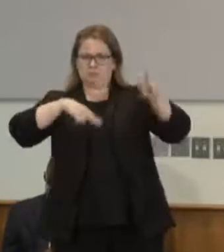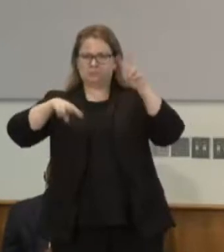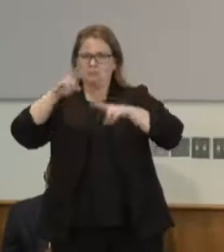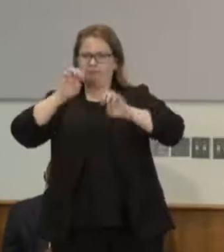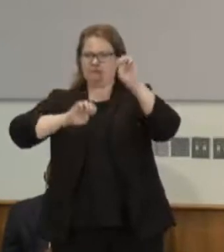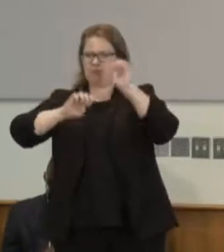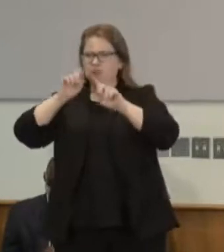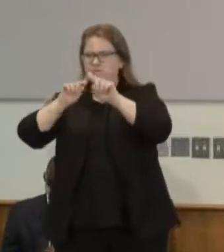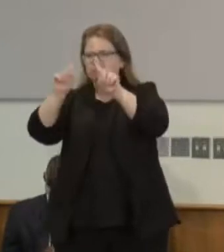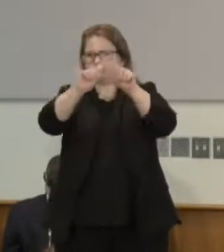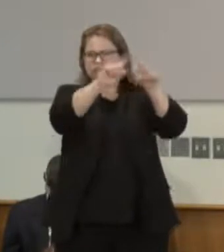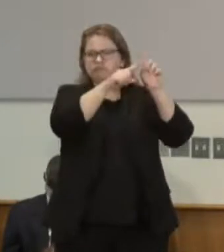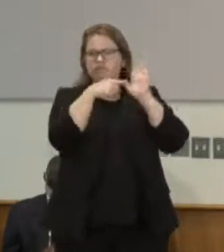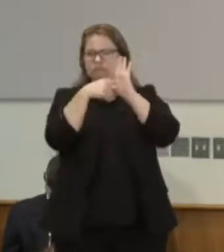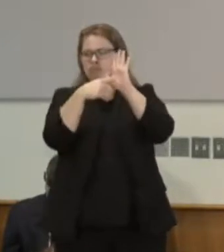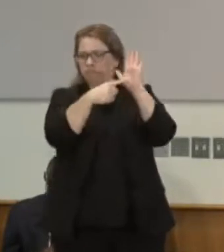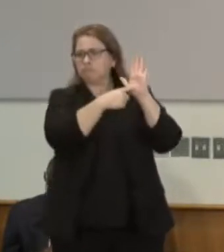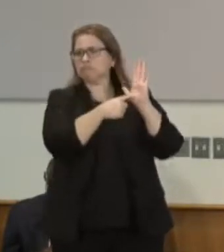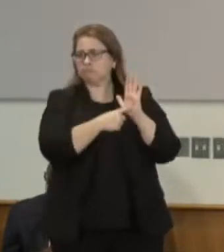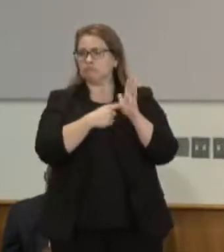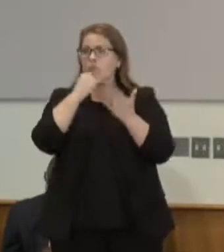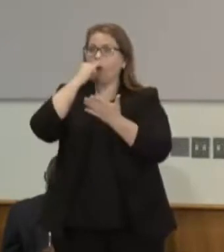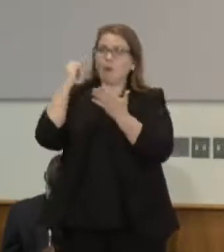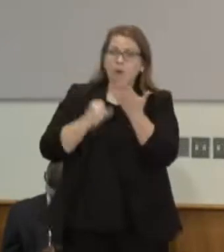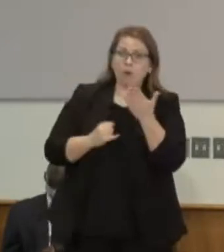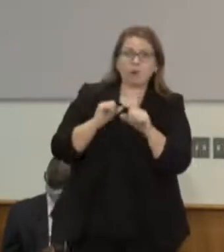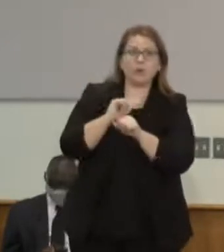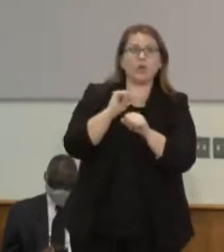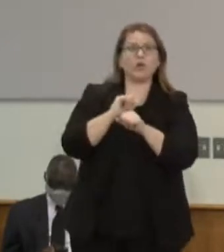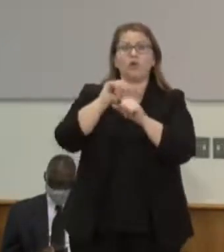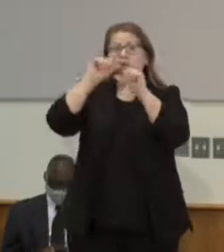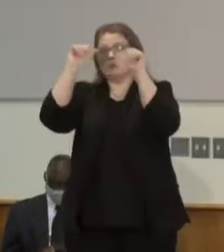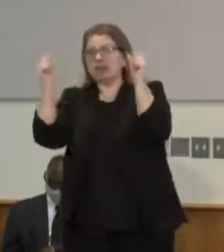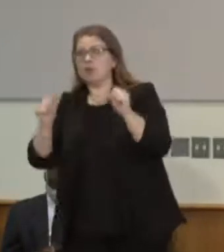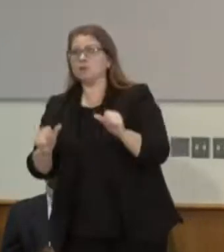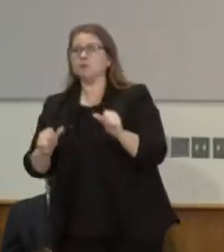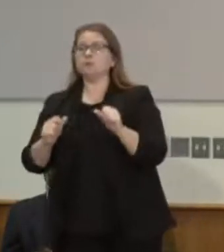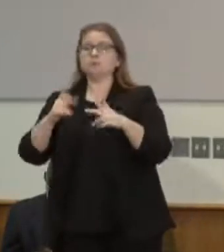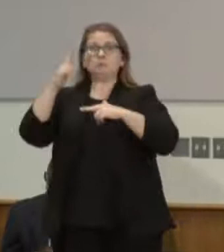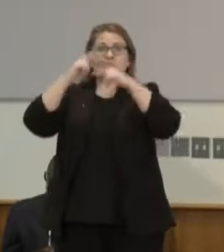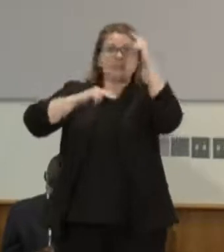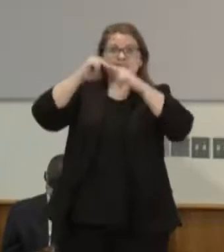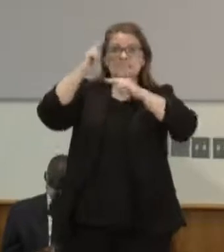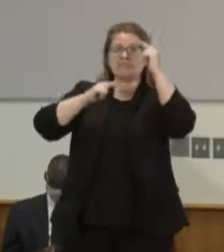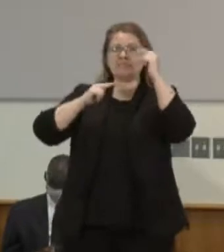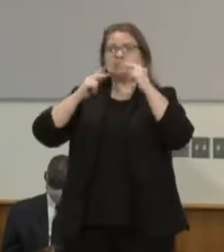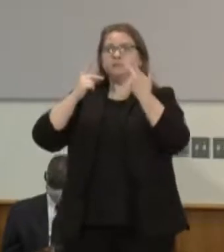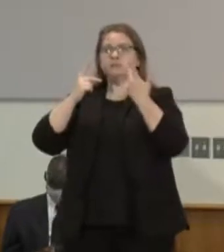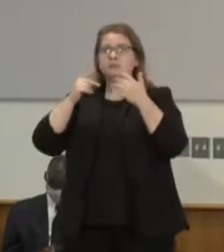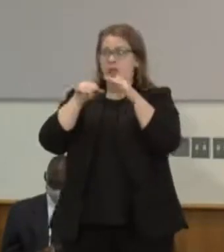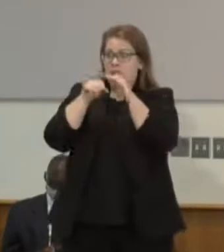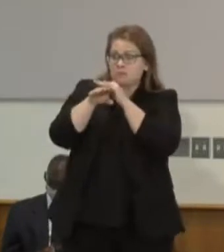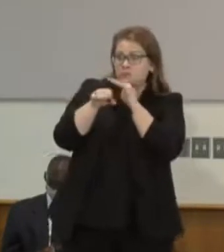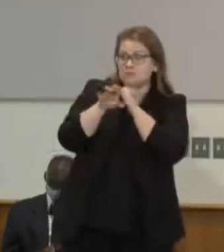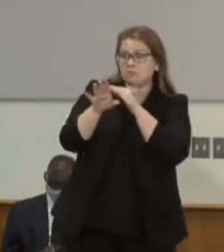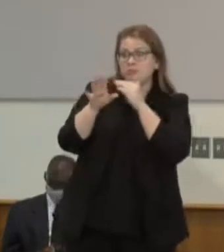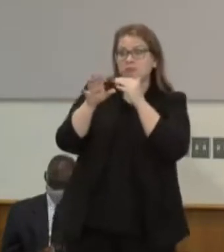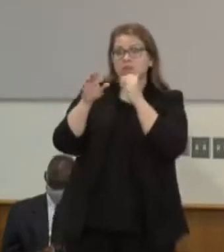at the Minnesota state capitol we need to build a process that is accessible proactive